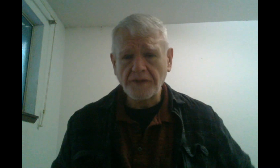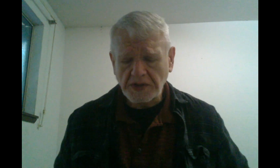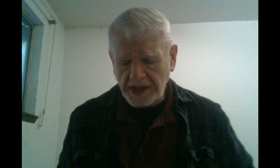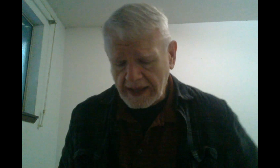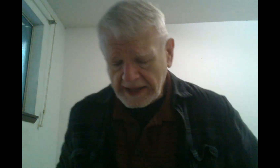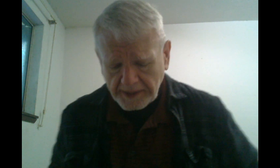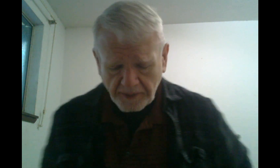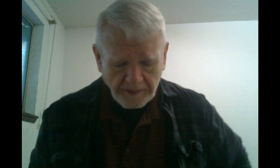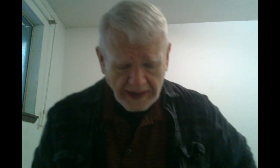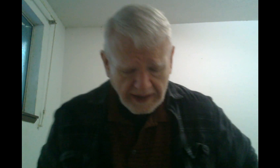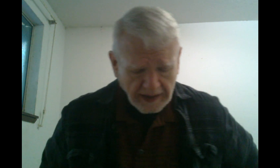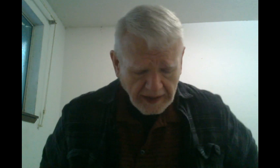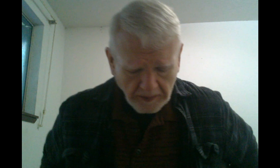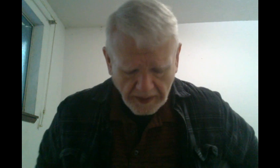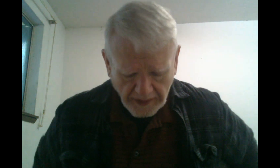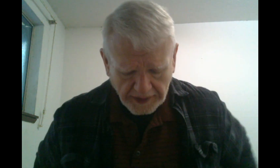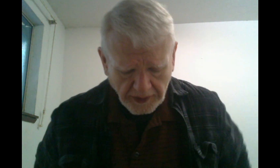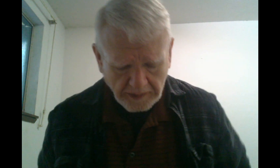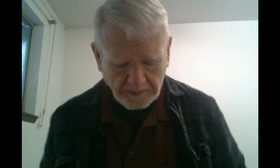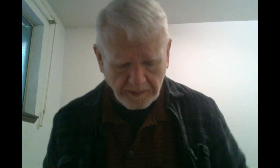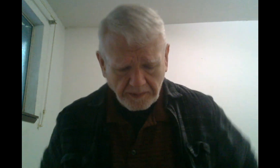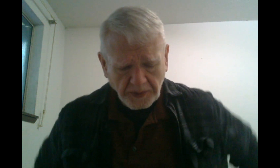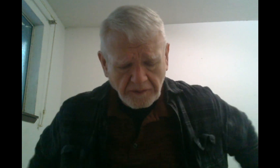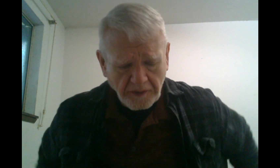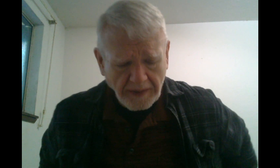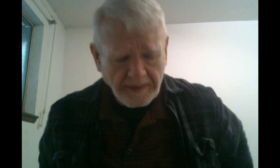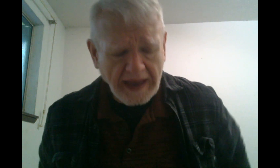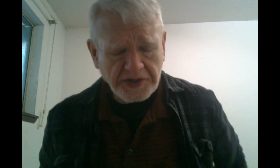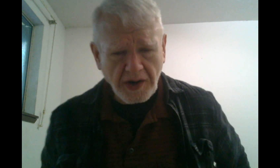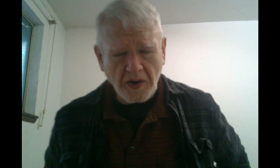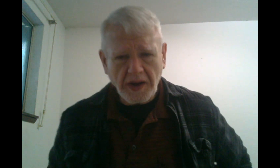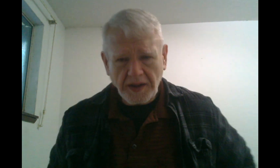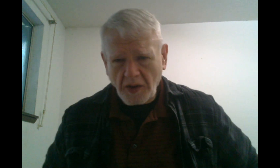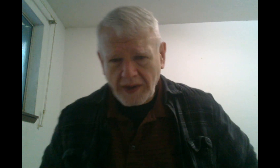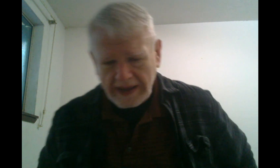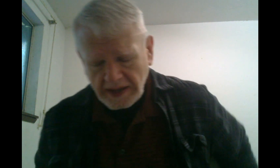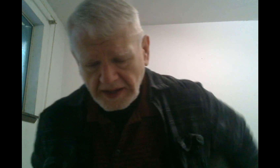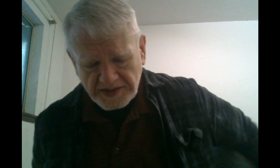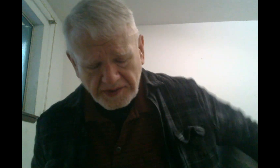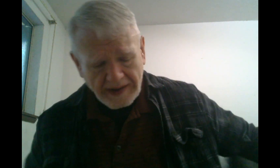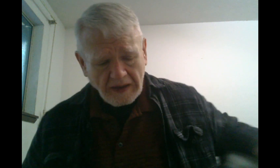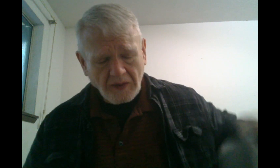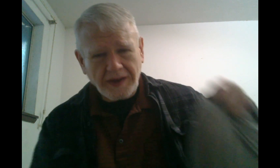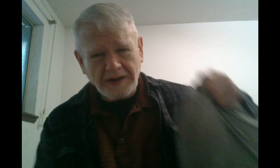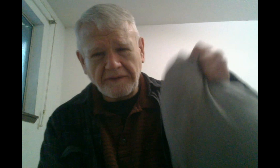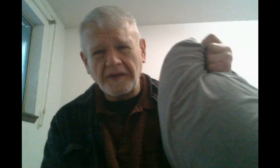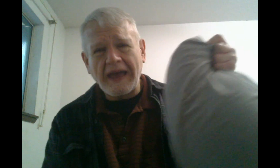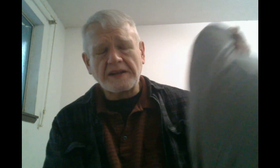Unfortunately, I had to put my regular good for my back chair away. So, now, in a flat